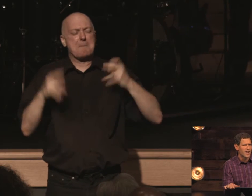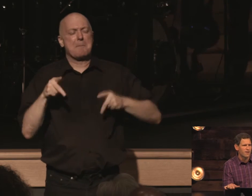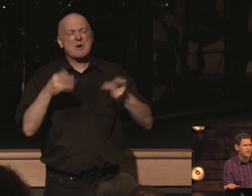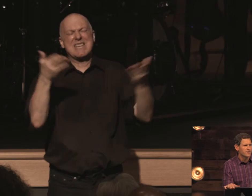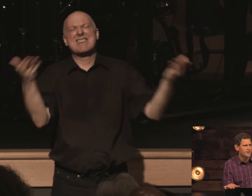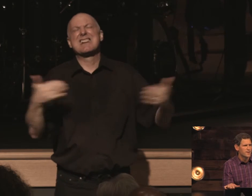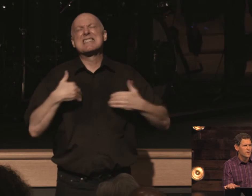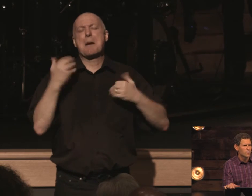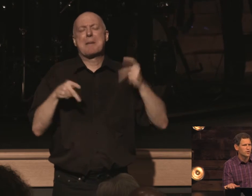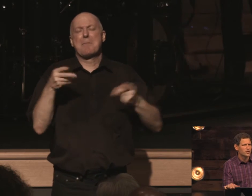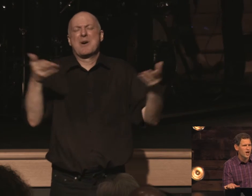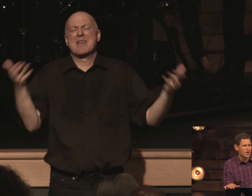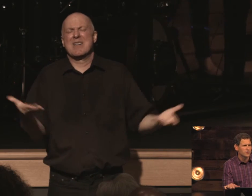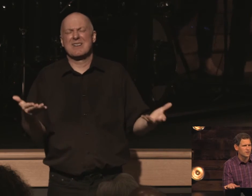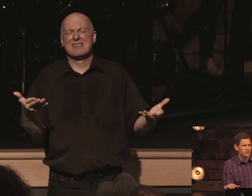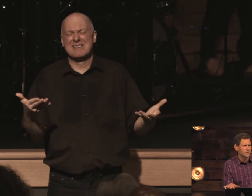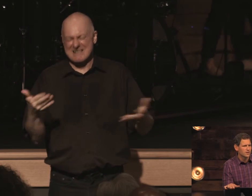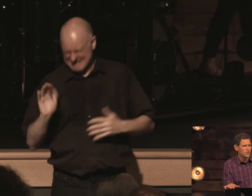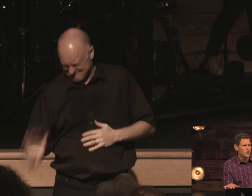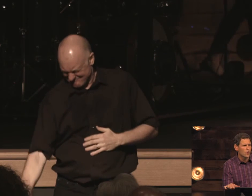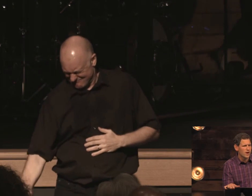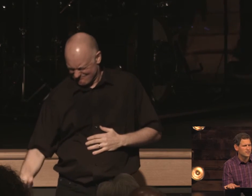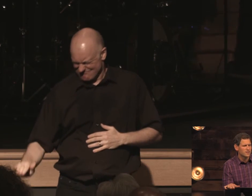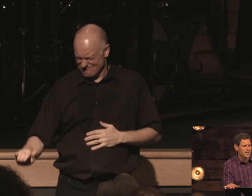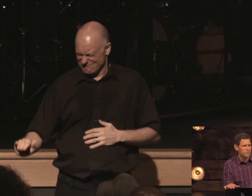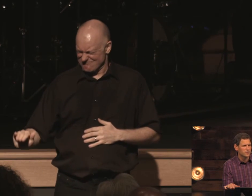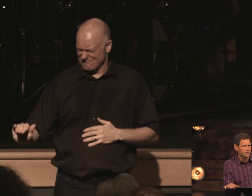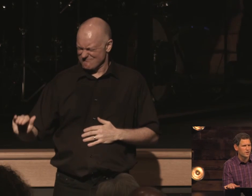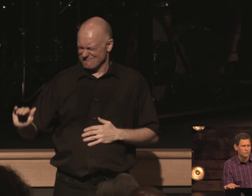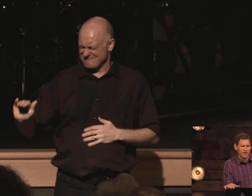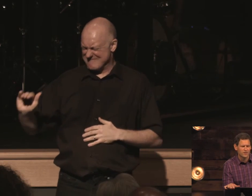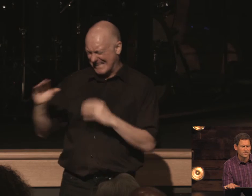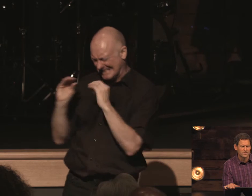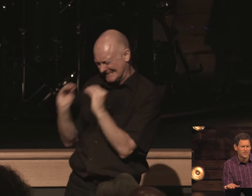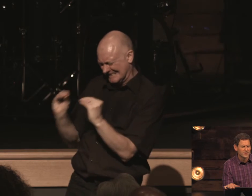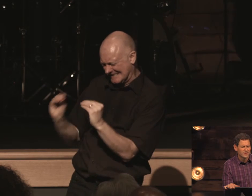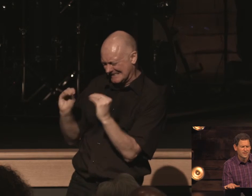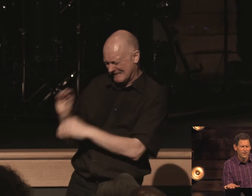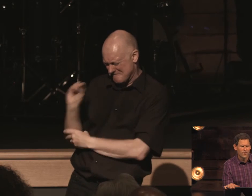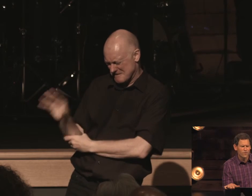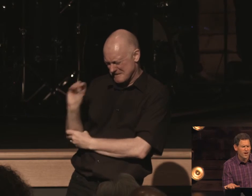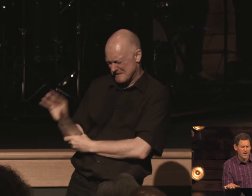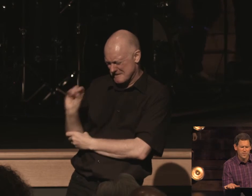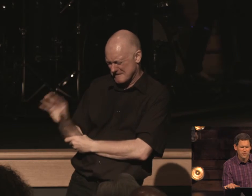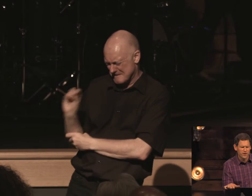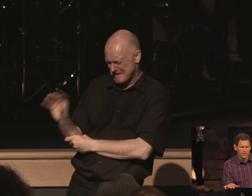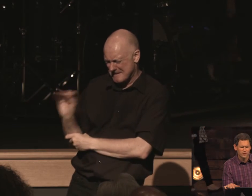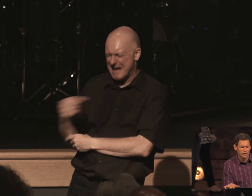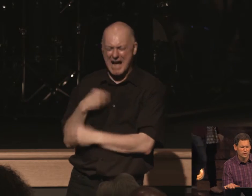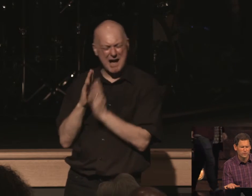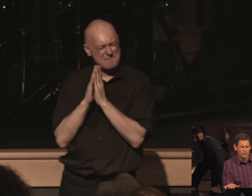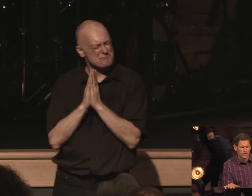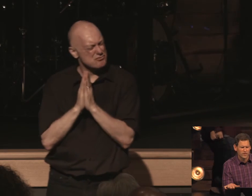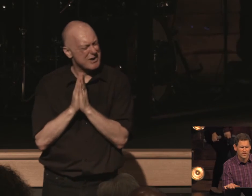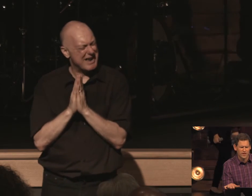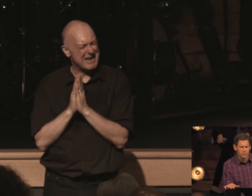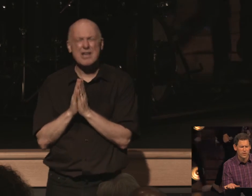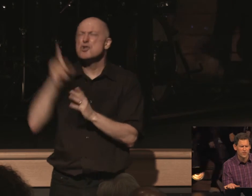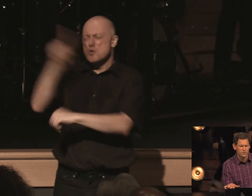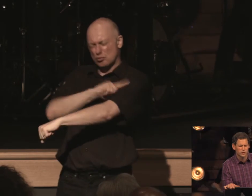now from childhood you've acquainted them with the sacred writings oh god i pray there's such a strengthening i pray there's